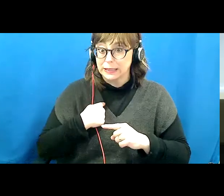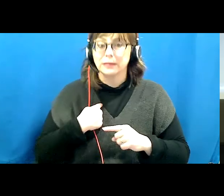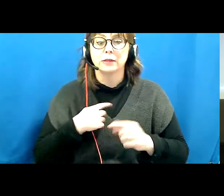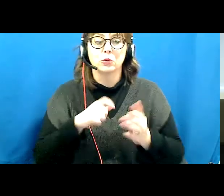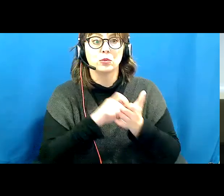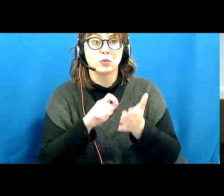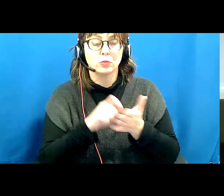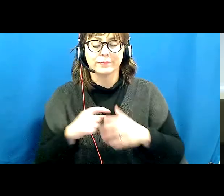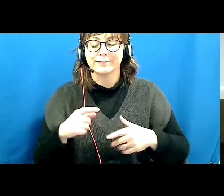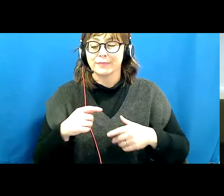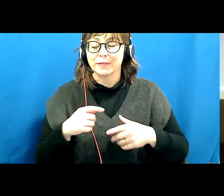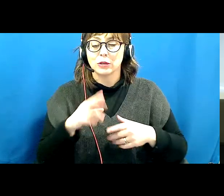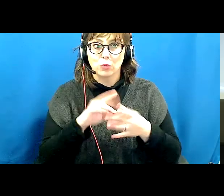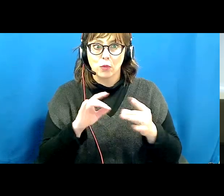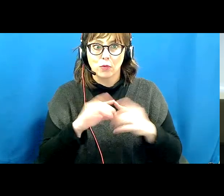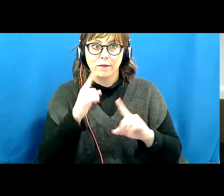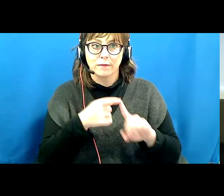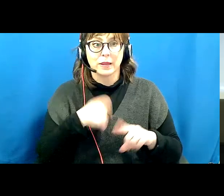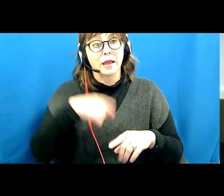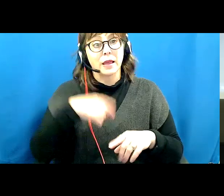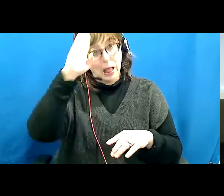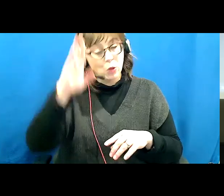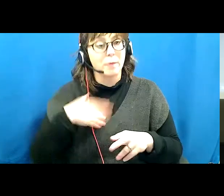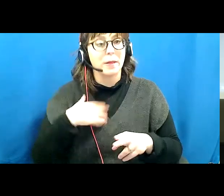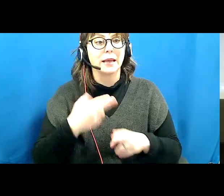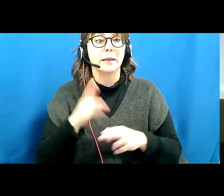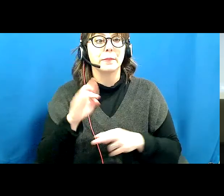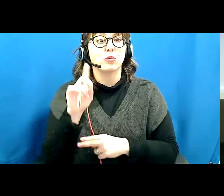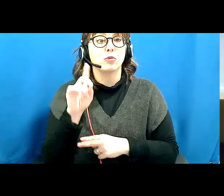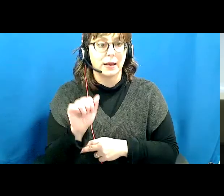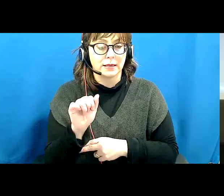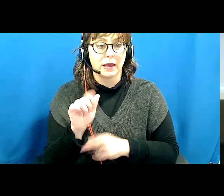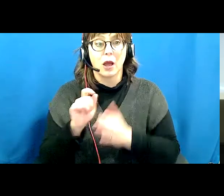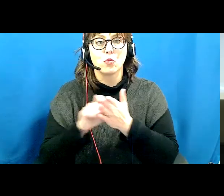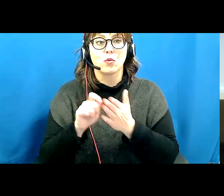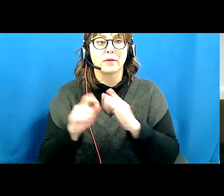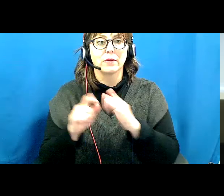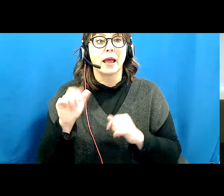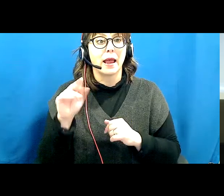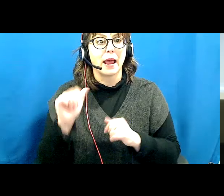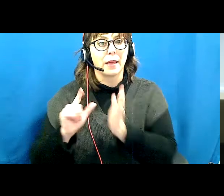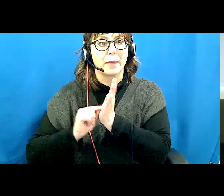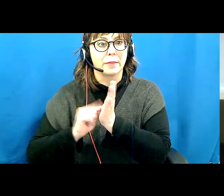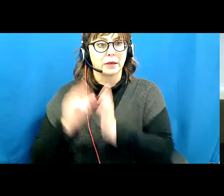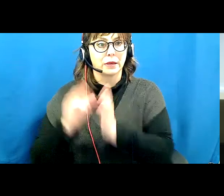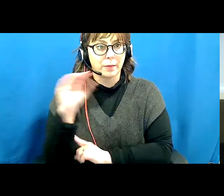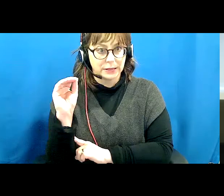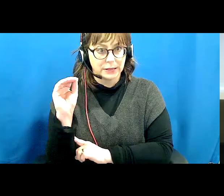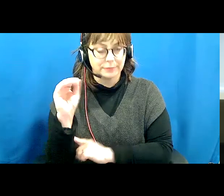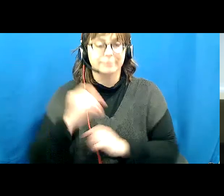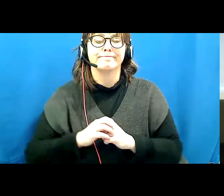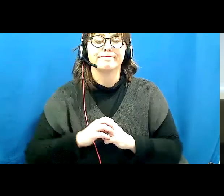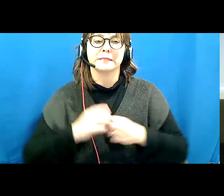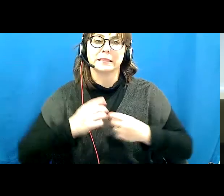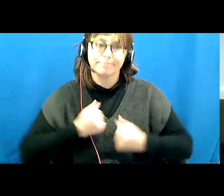Hello and welcome. My name is Brenda Craney. I am writing on behalf of Inanna Publications. Regrettably, I am